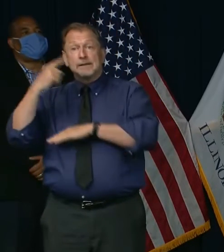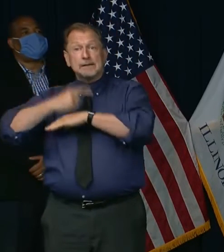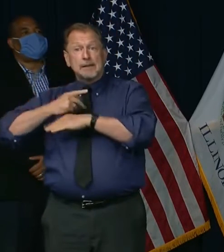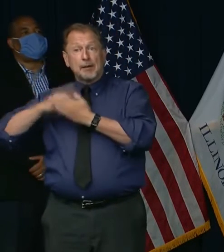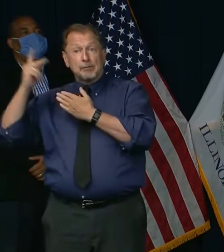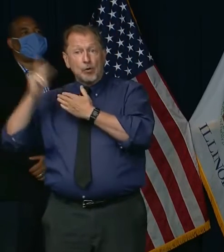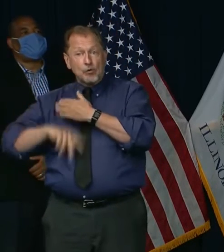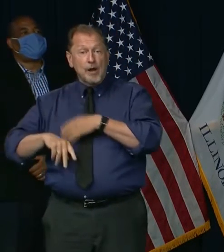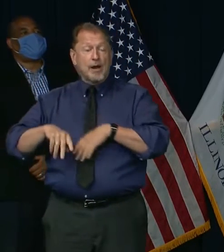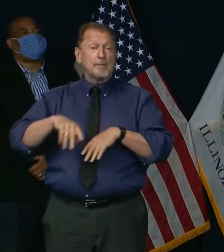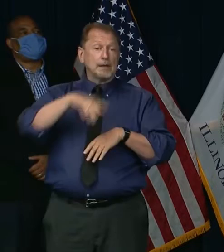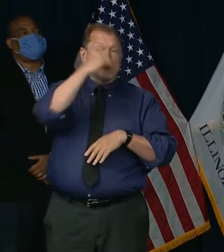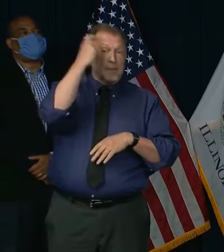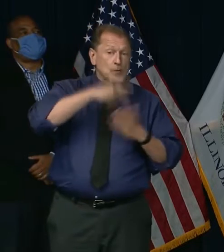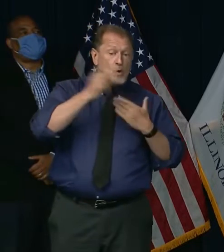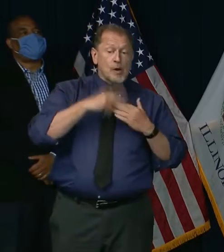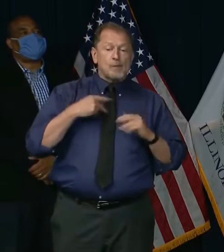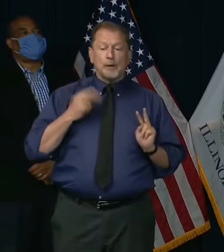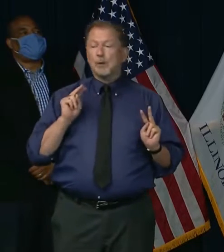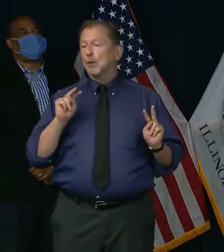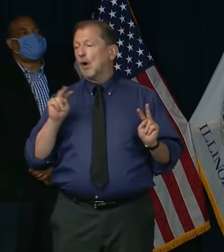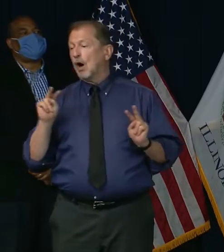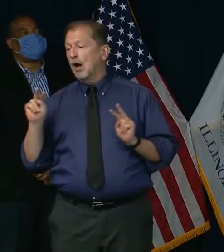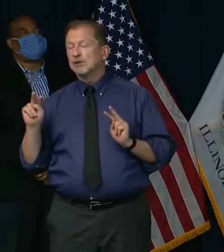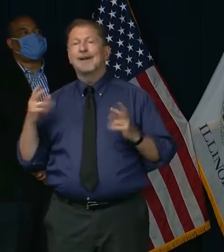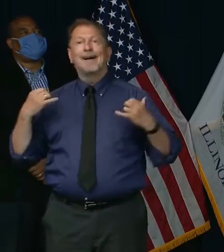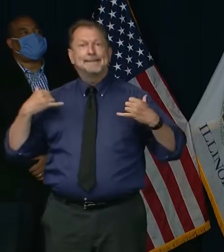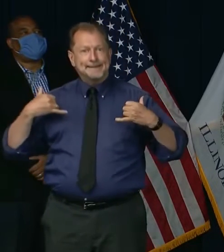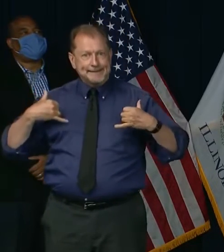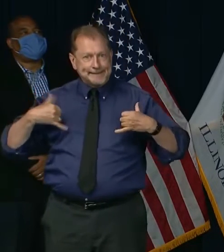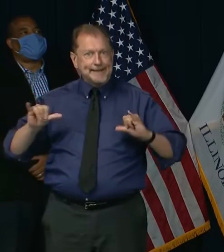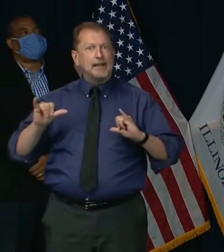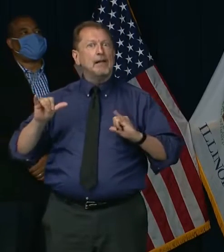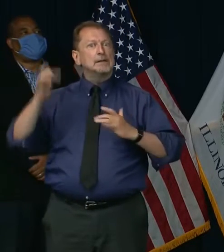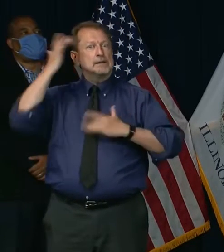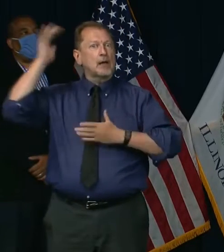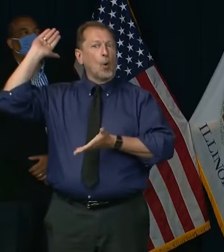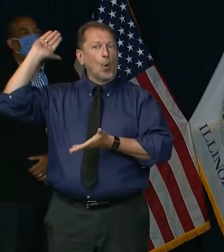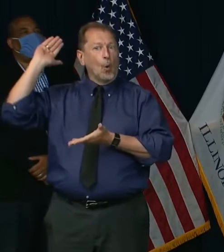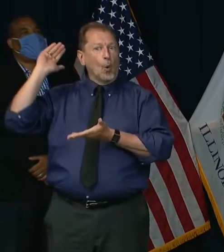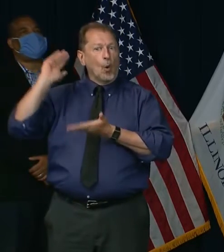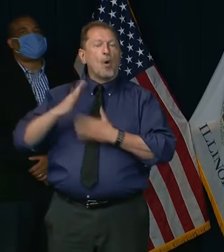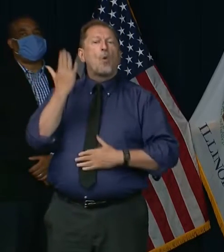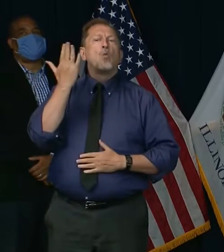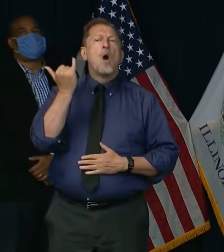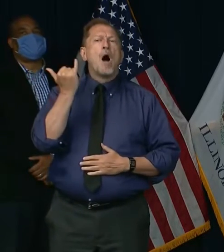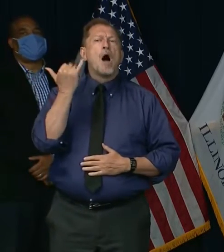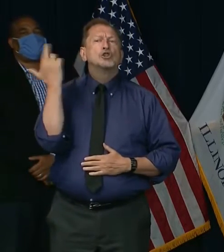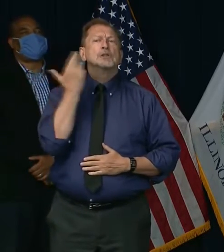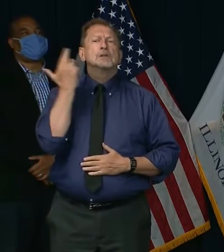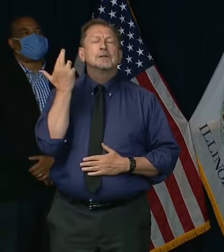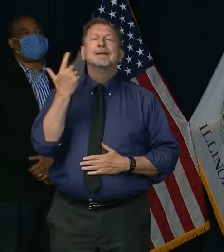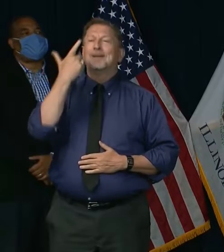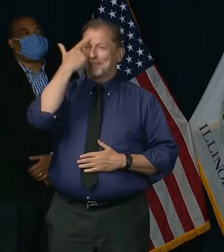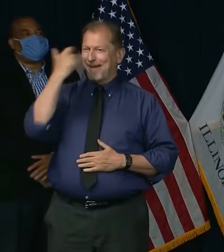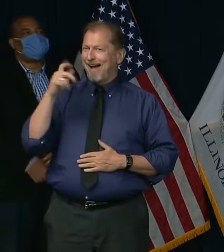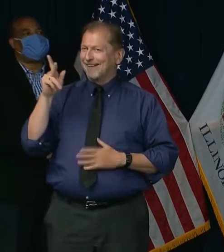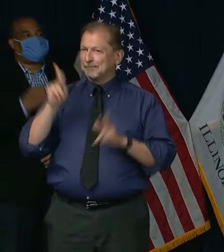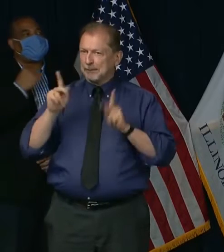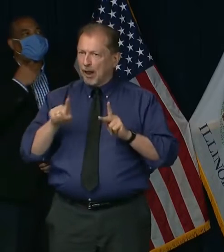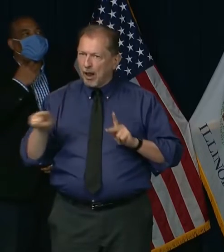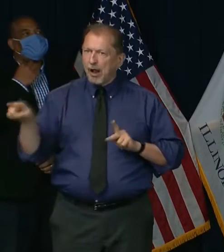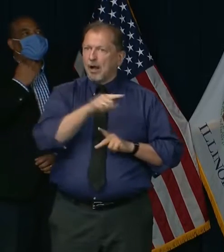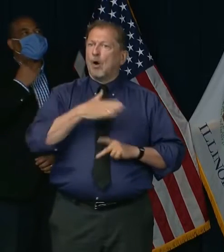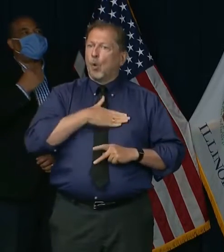summer programs. That's in large part because people have been wearing their face coverings in public and following other advice